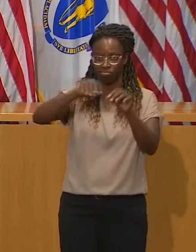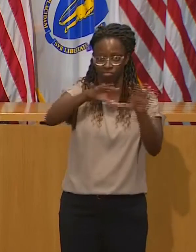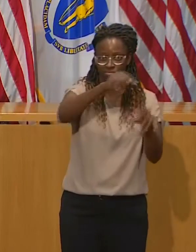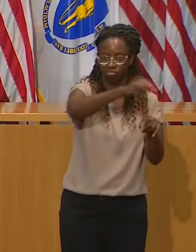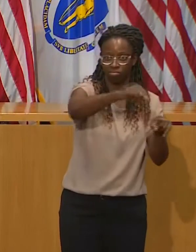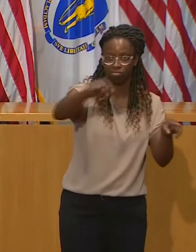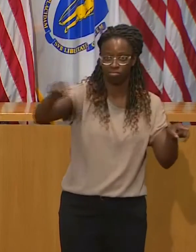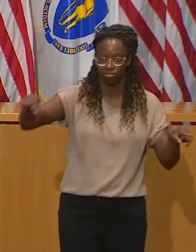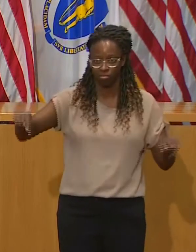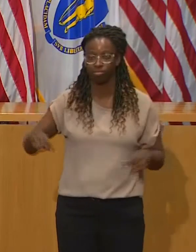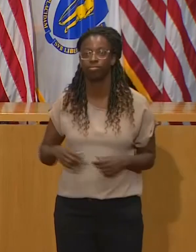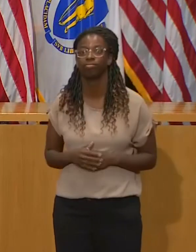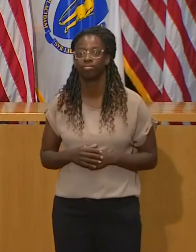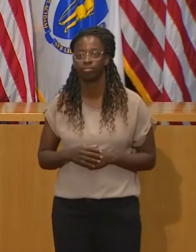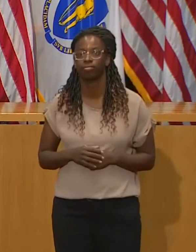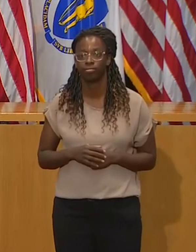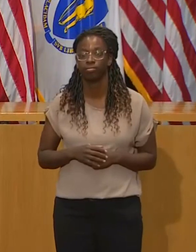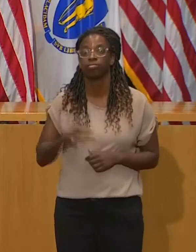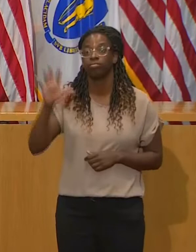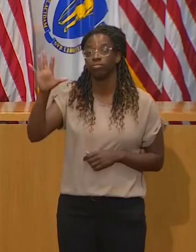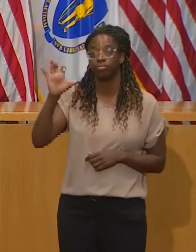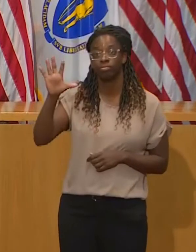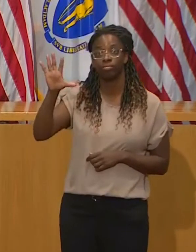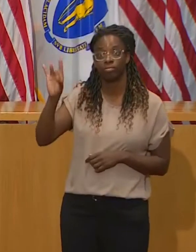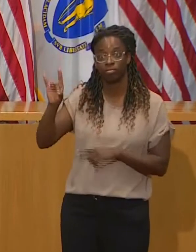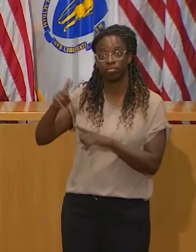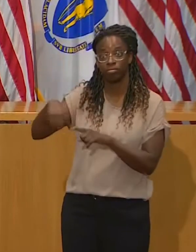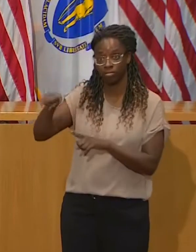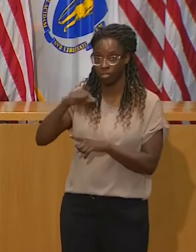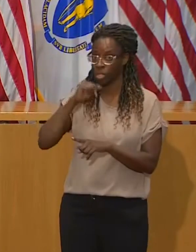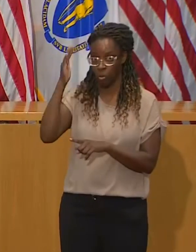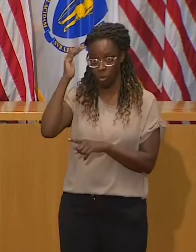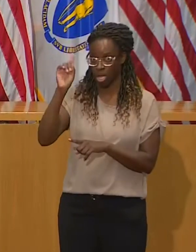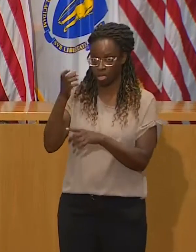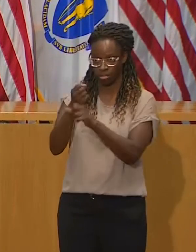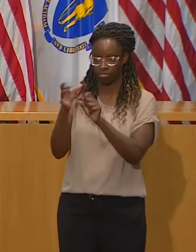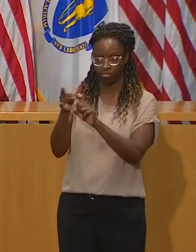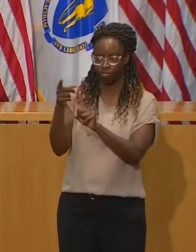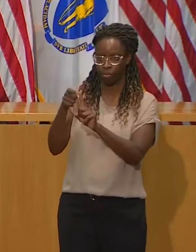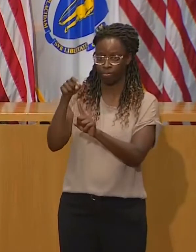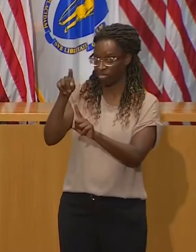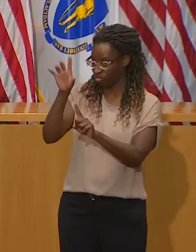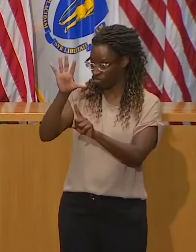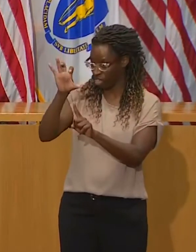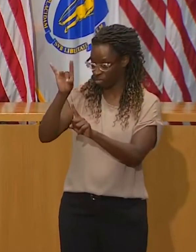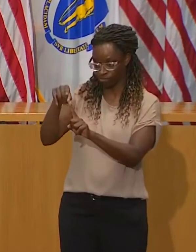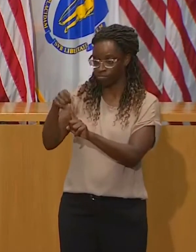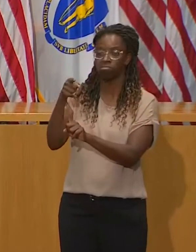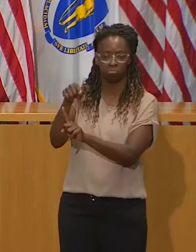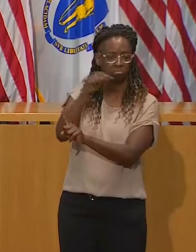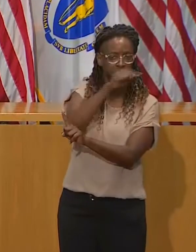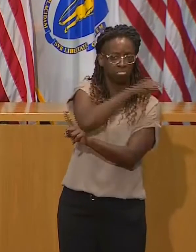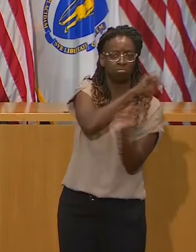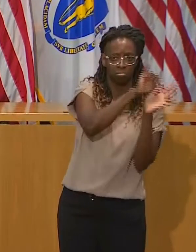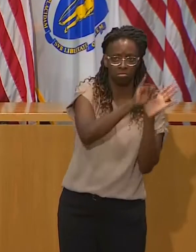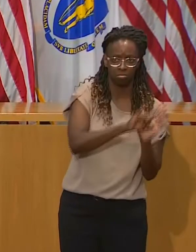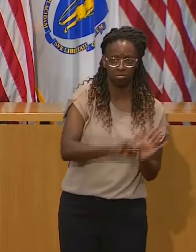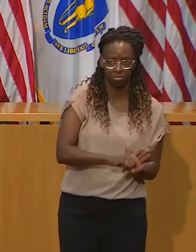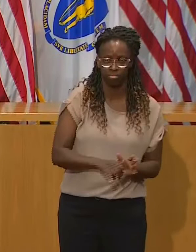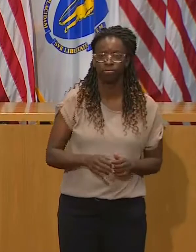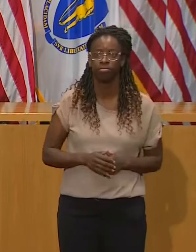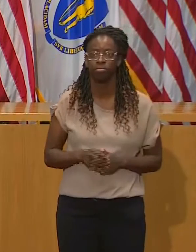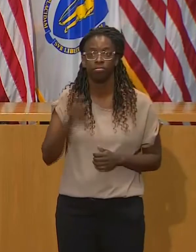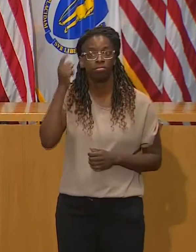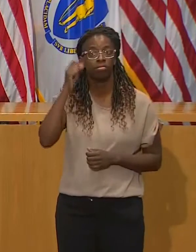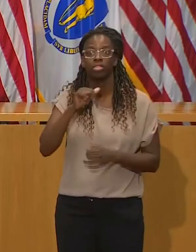558 are not linked at this time. They're newly identified cases to either a known cluster, long-term care, higher